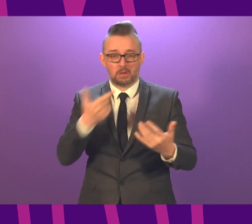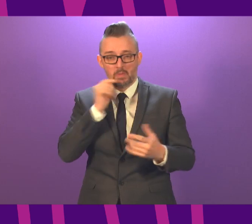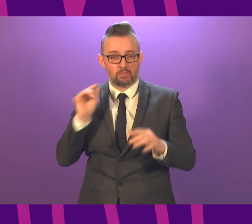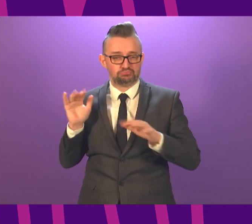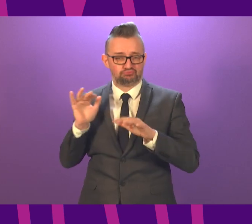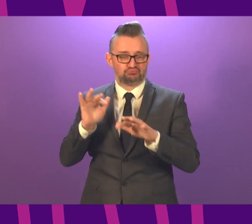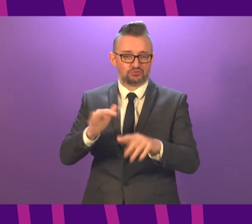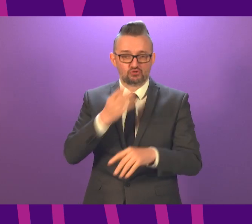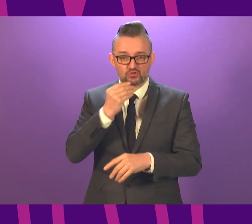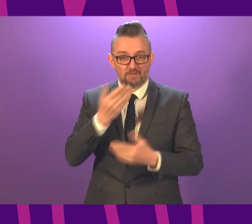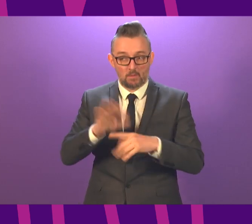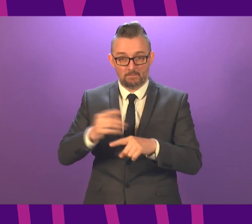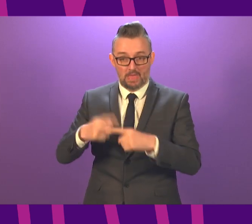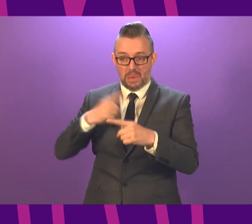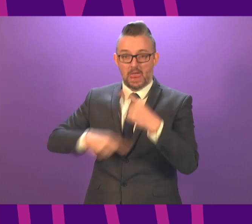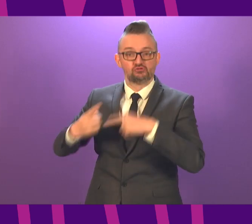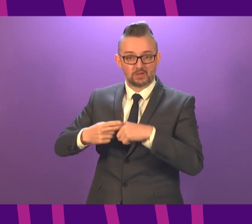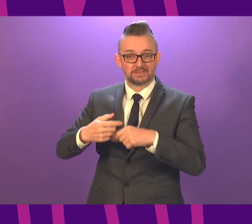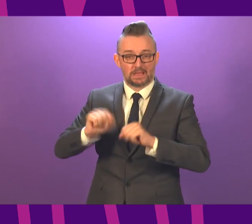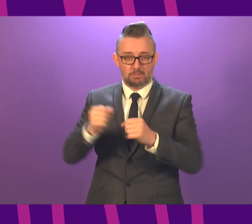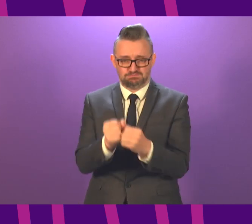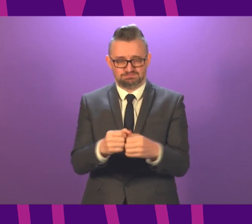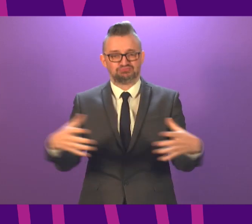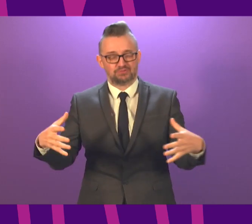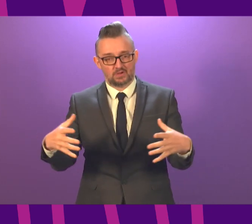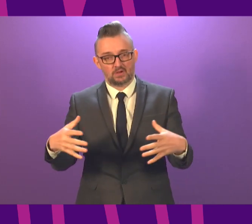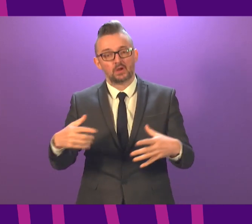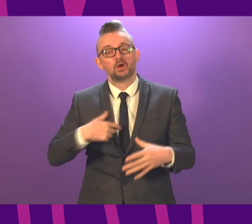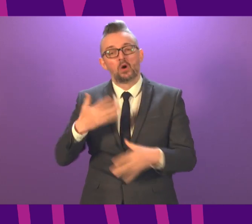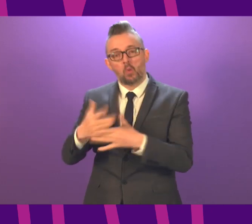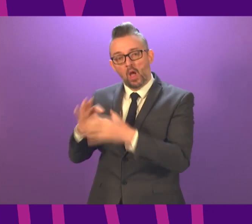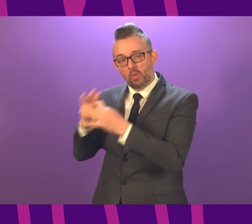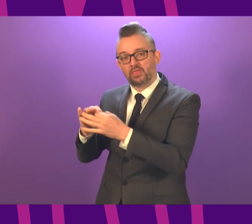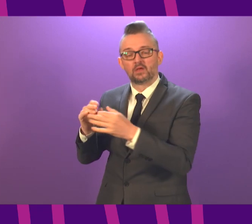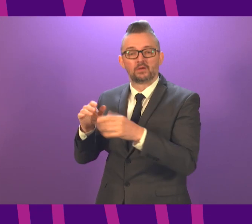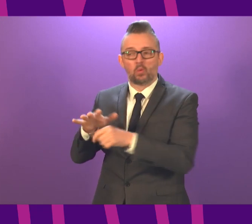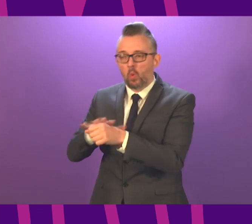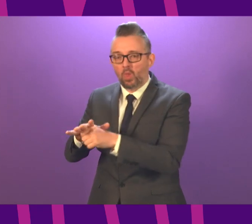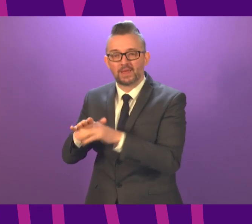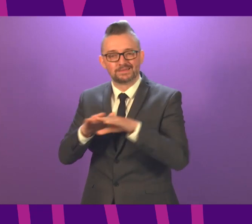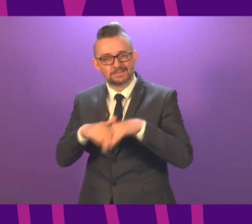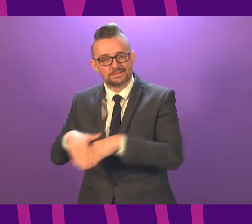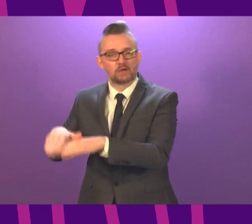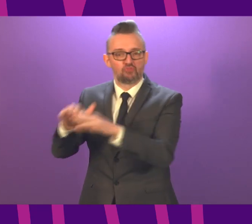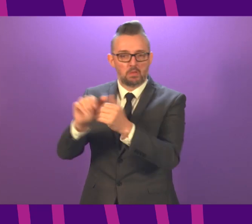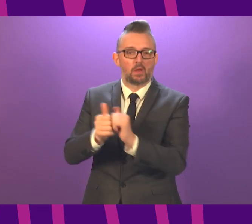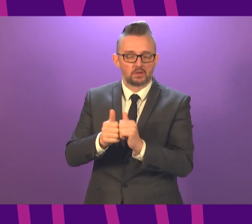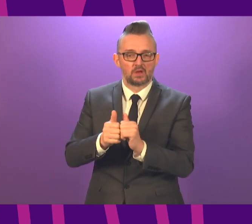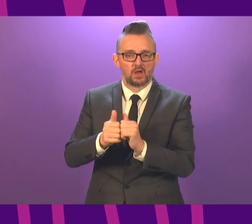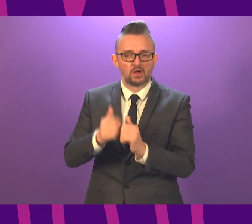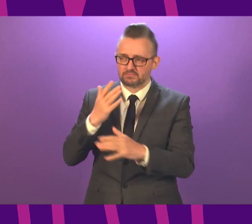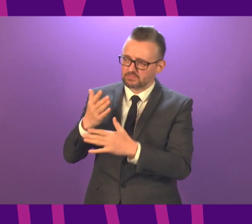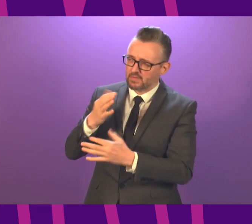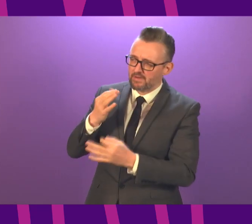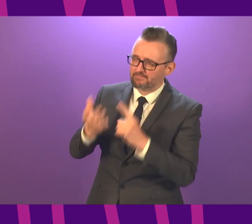since earlier last year, and we are working actively with local and national partners to enhance the online and remote learning options